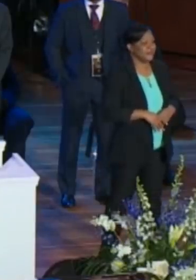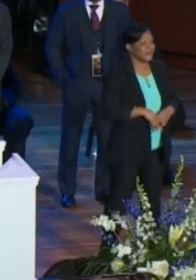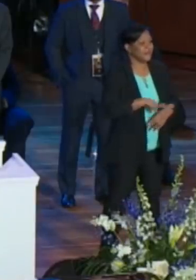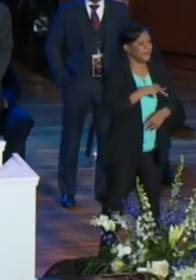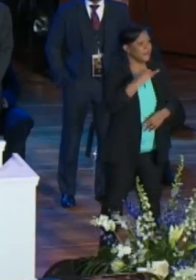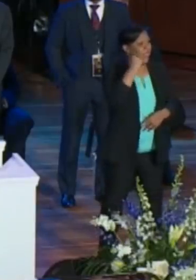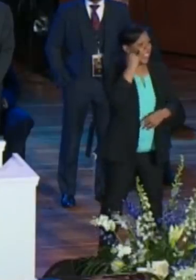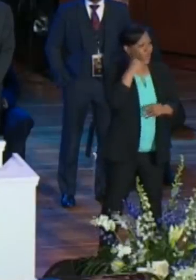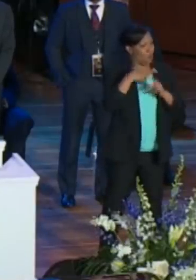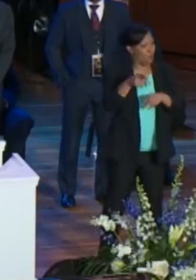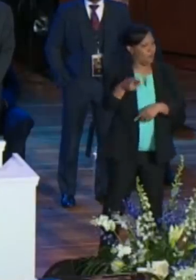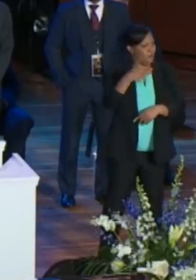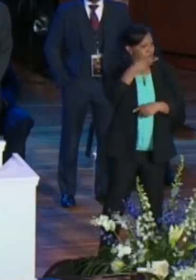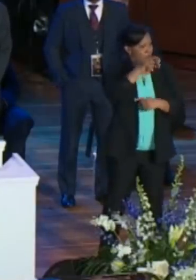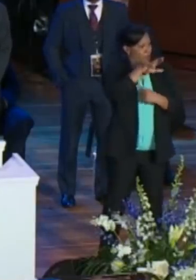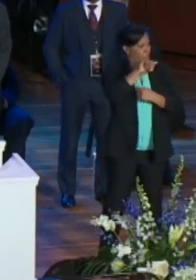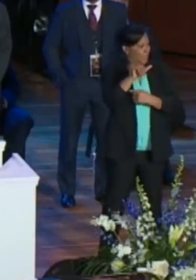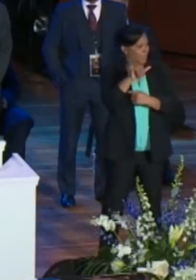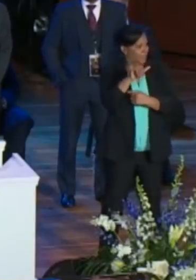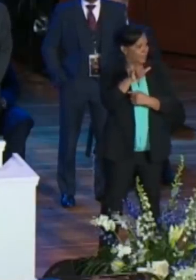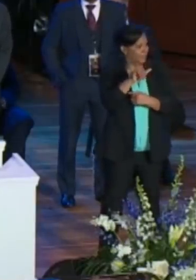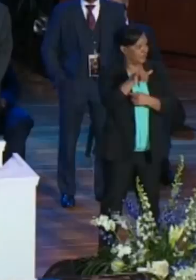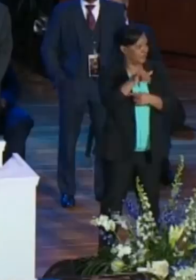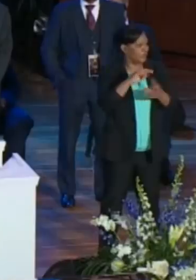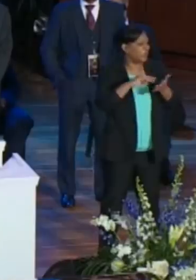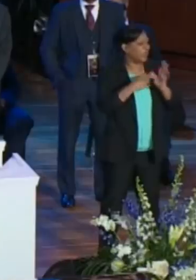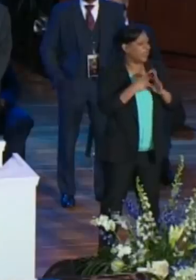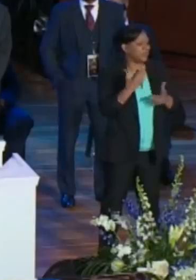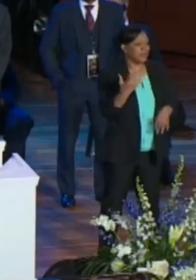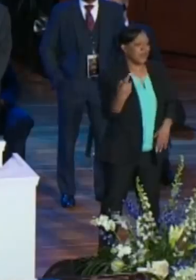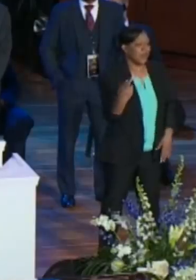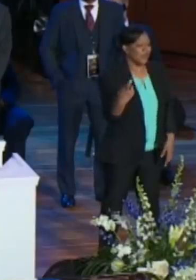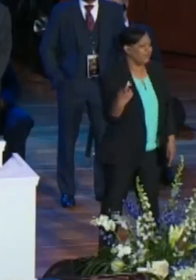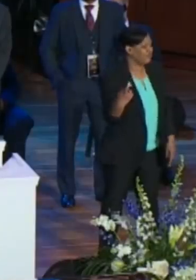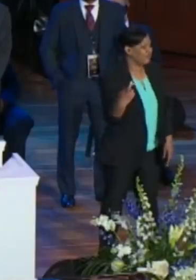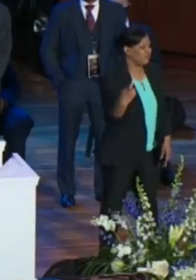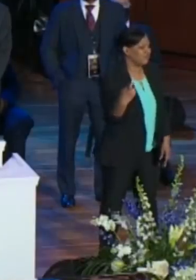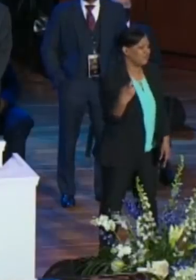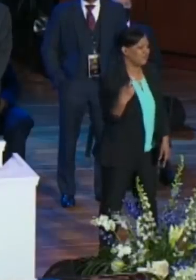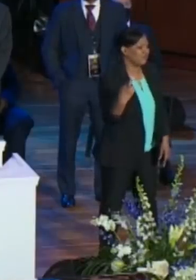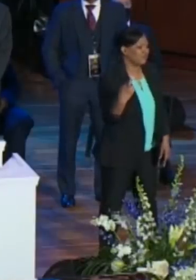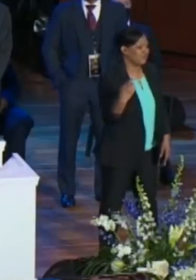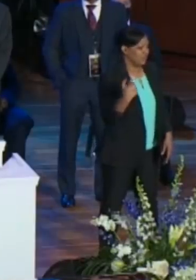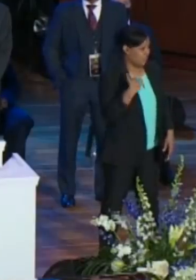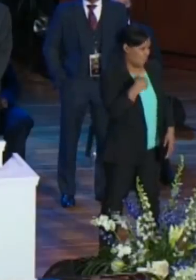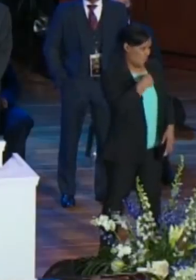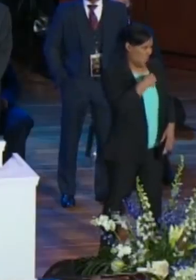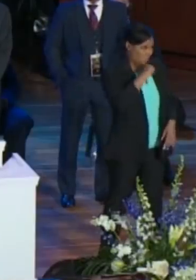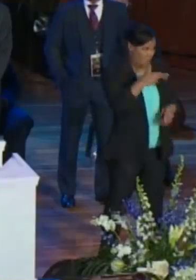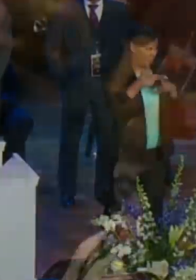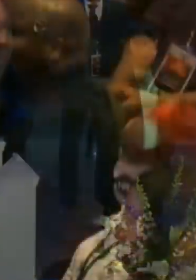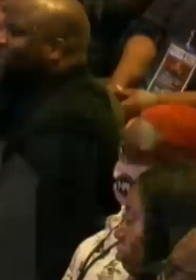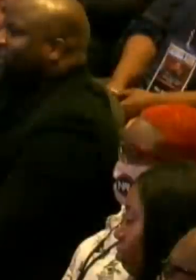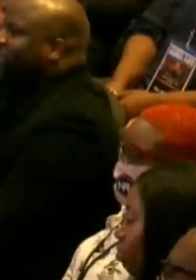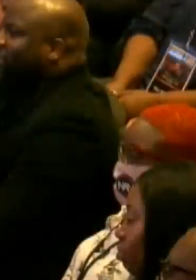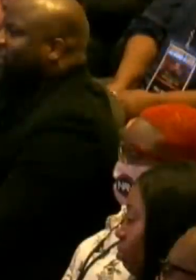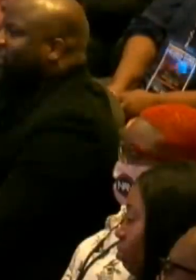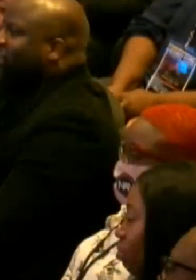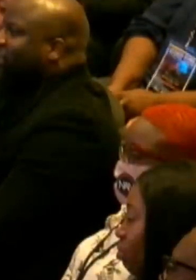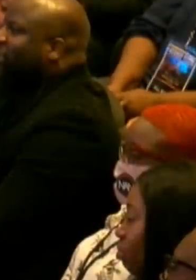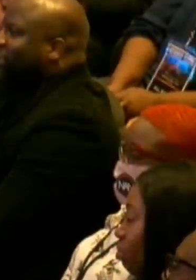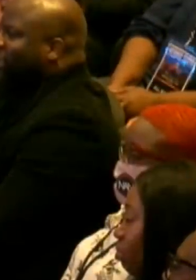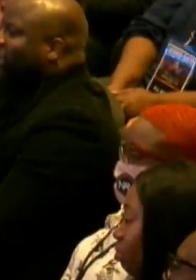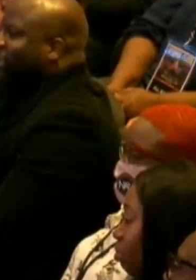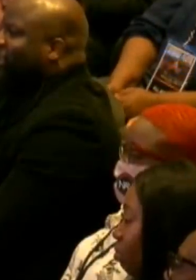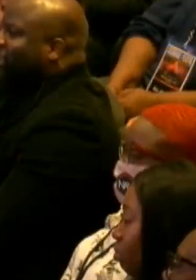direct, you know, because George was the name. Everybody called him big Georgia, big Floyd. You know, George,